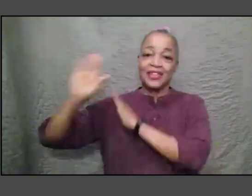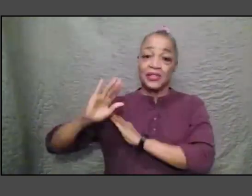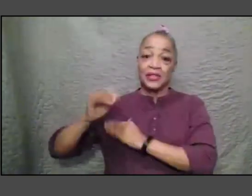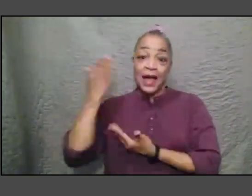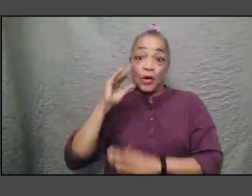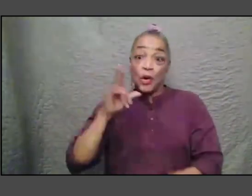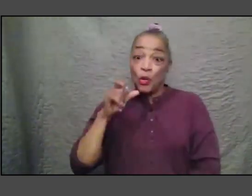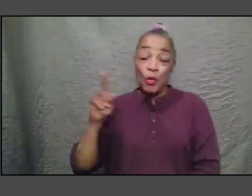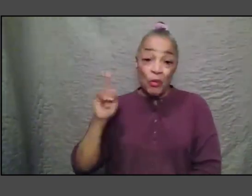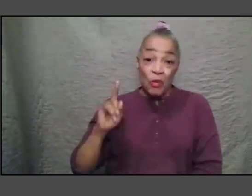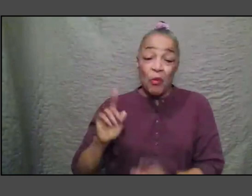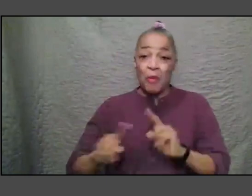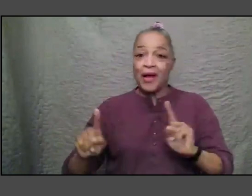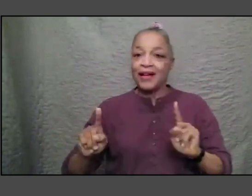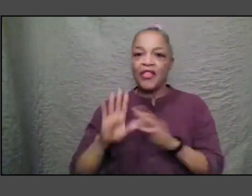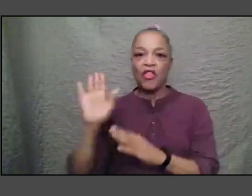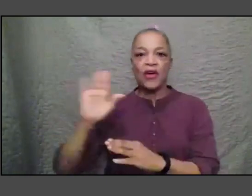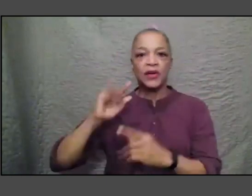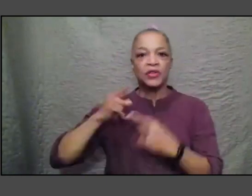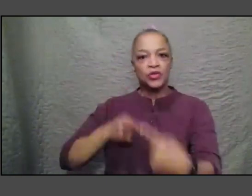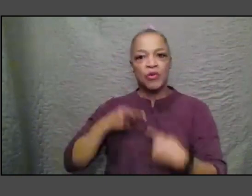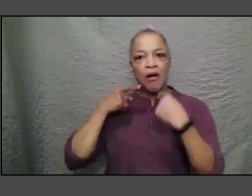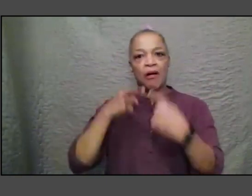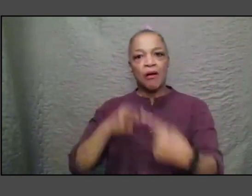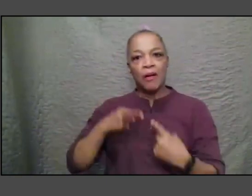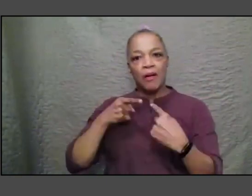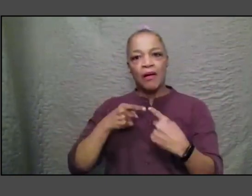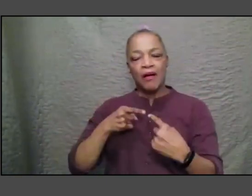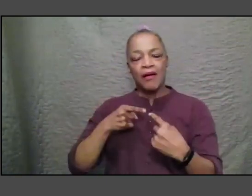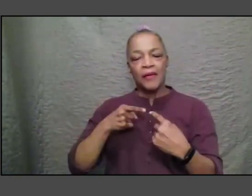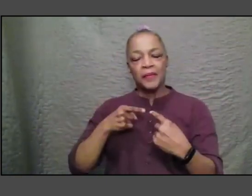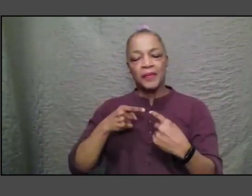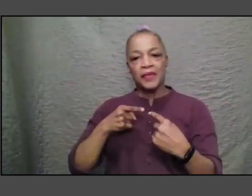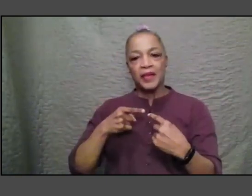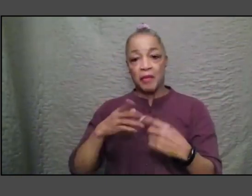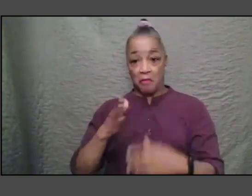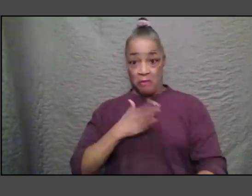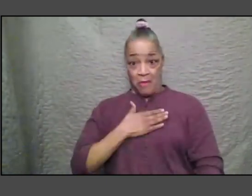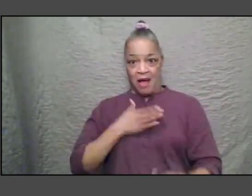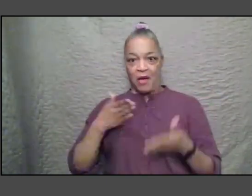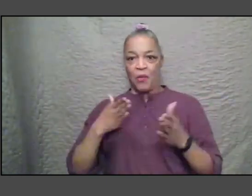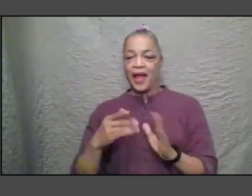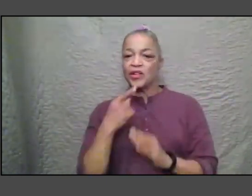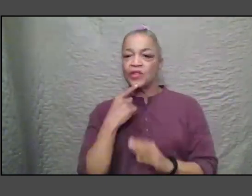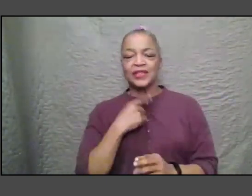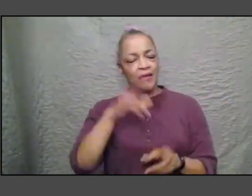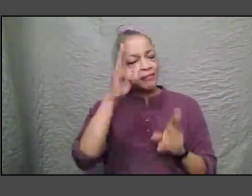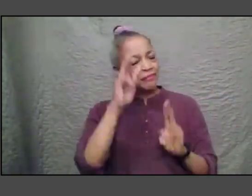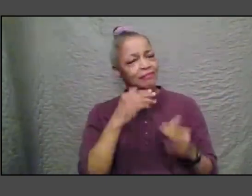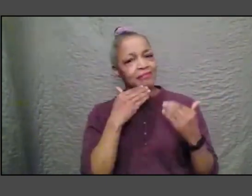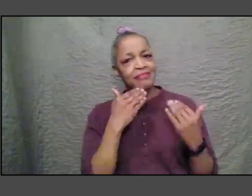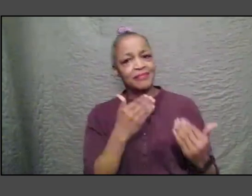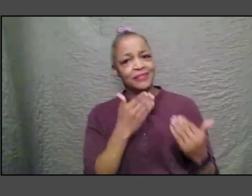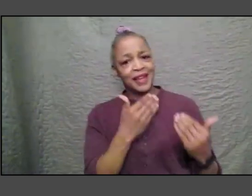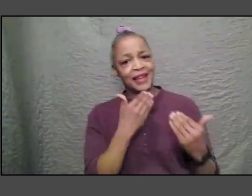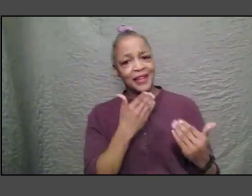they had um this is their way to so this was my way to say thank you not just for your lives but for your inspiration